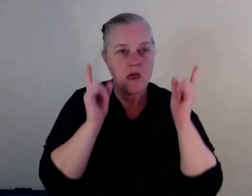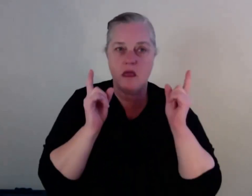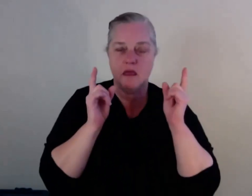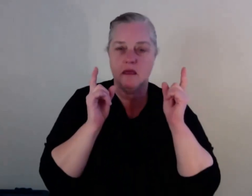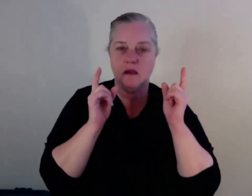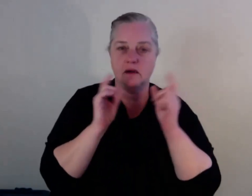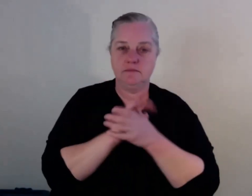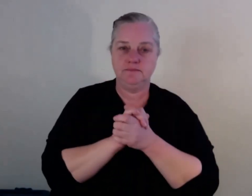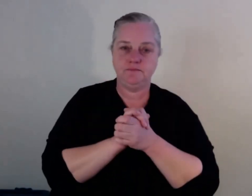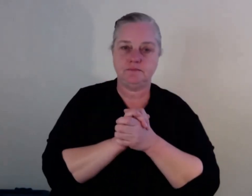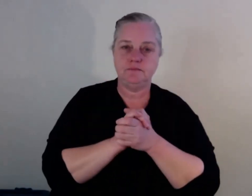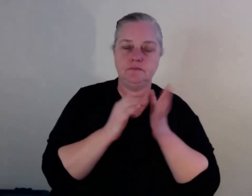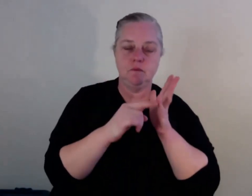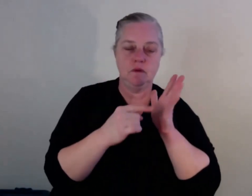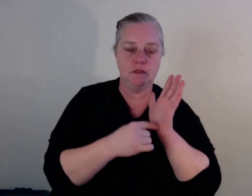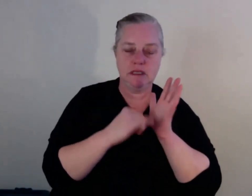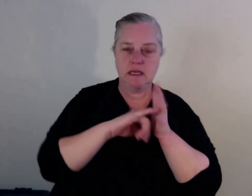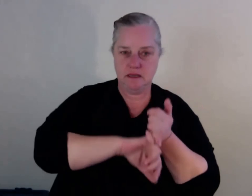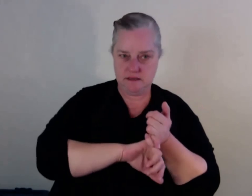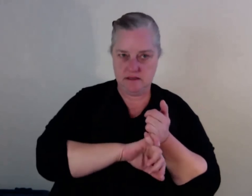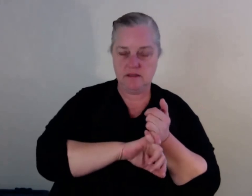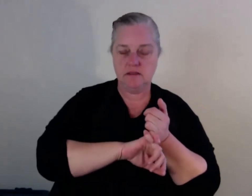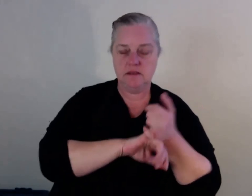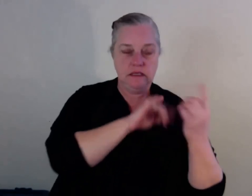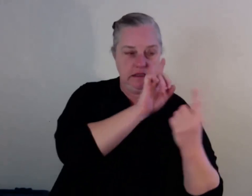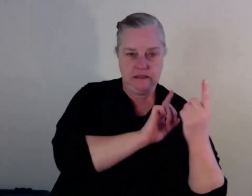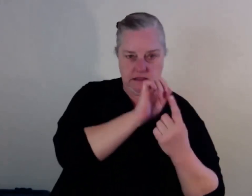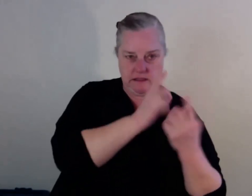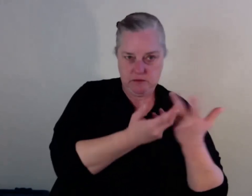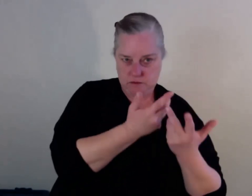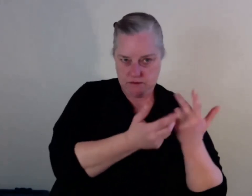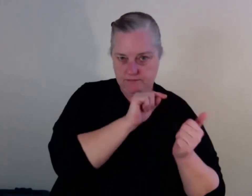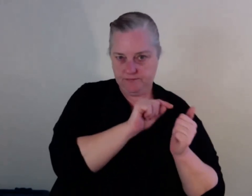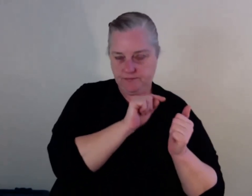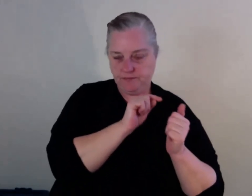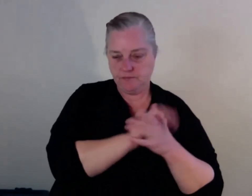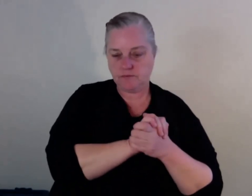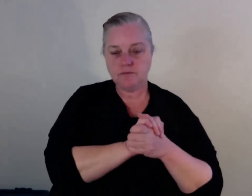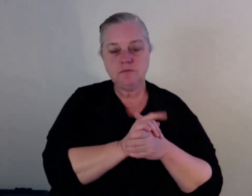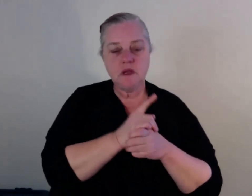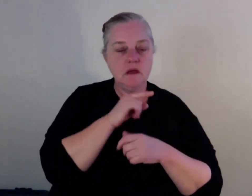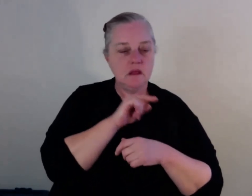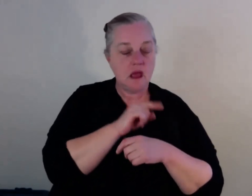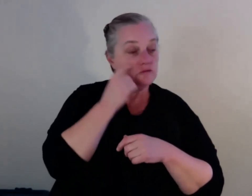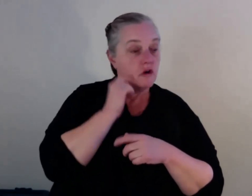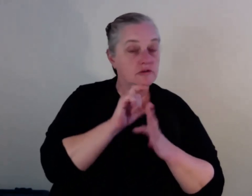something happening now. And it feels like they're basically just a voice in the wilderness. Dr. Mark Goodhall, he